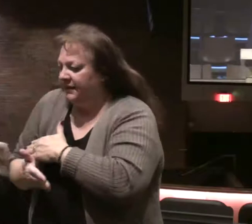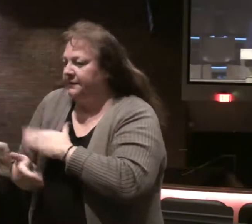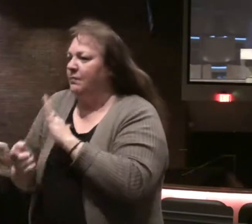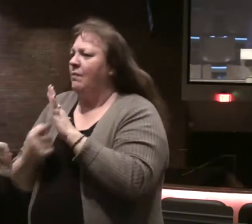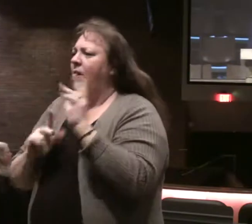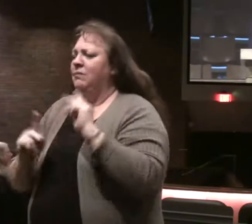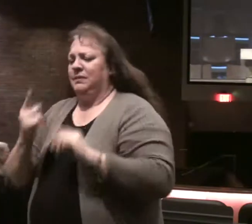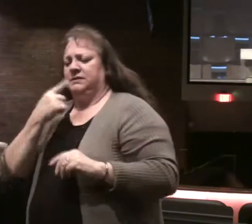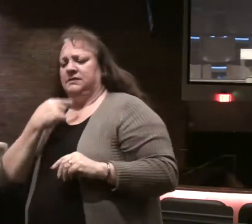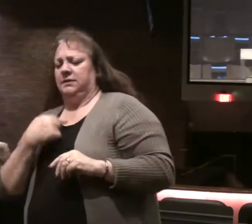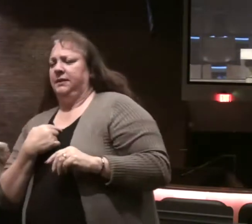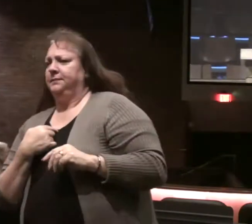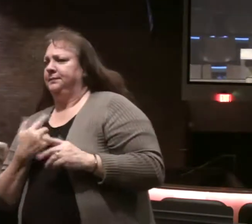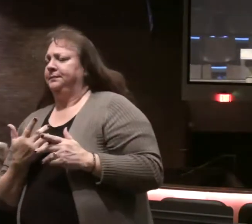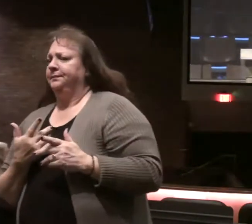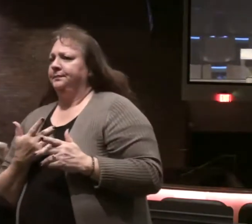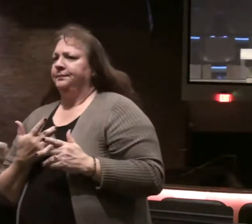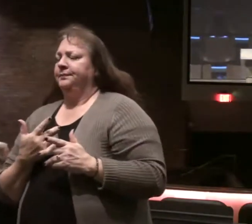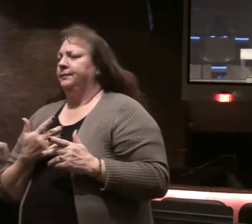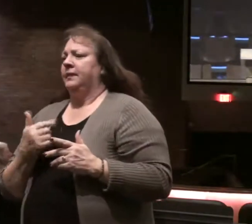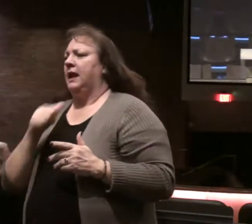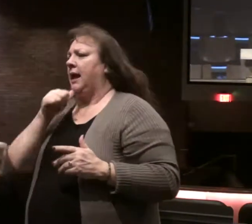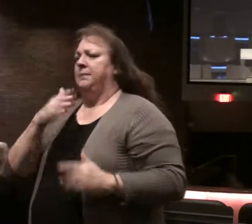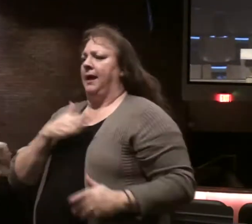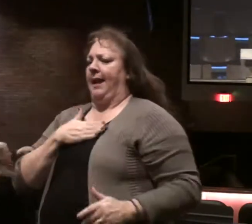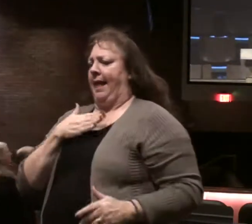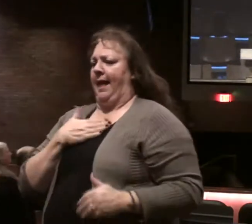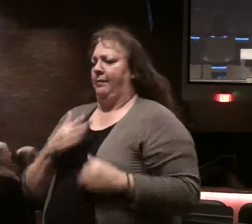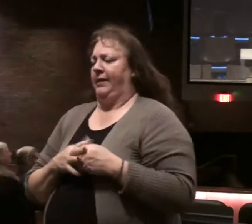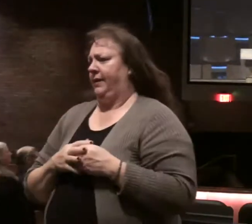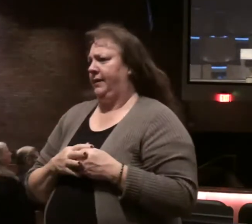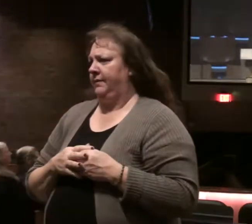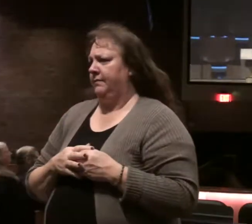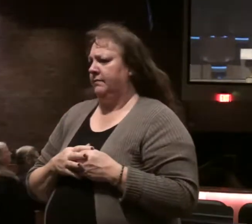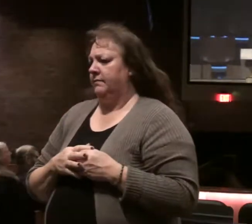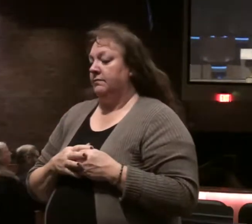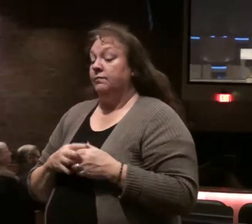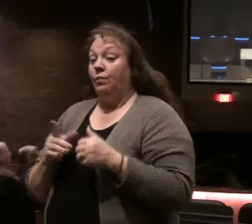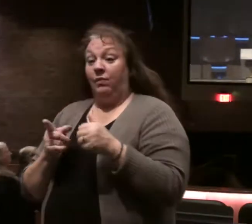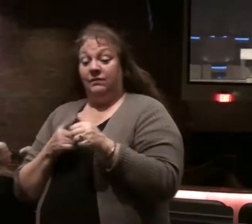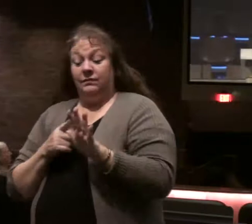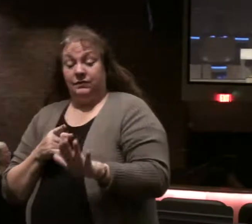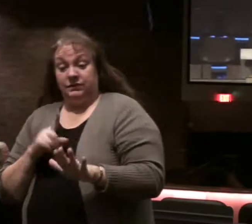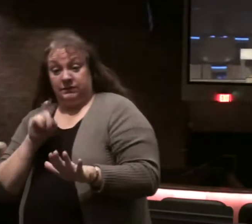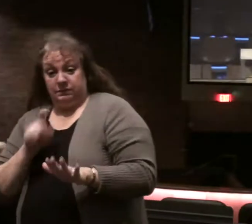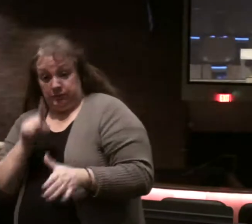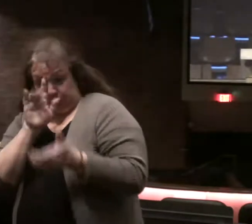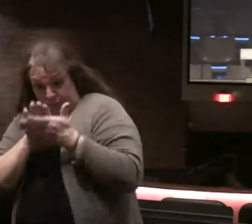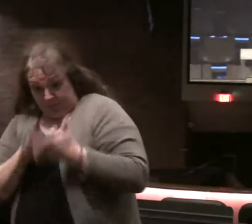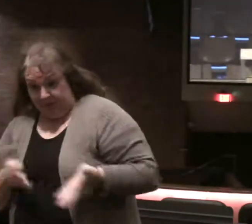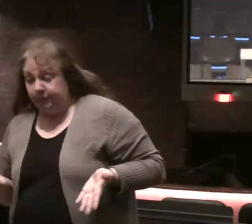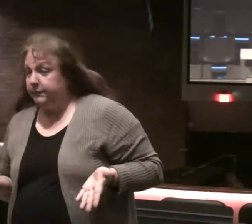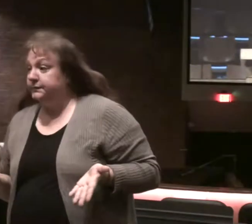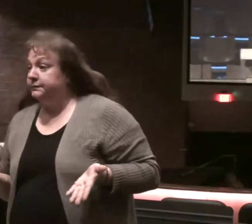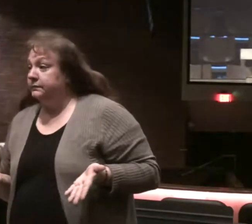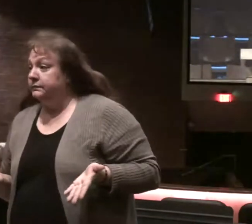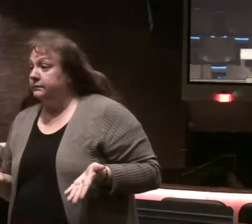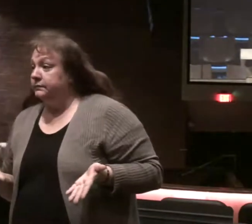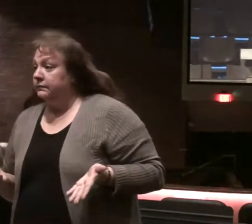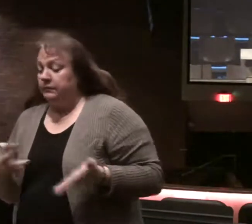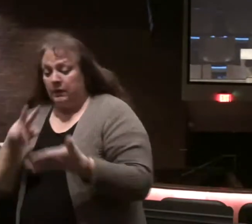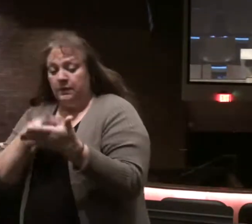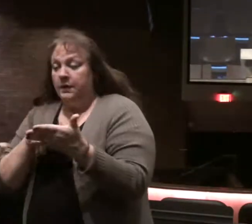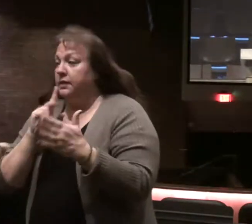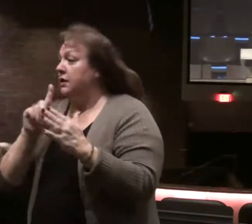people tell me, well I'm not very happy. Well first we ask, are you a believer? We read in Isaiah,